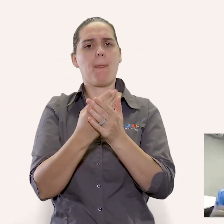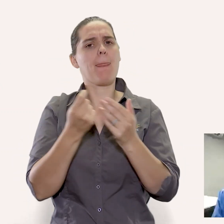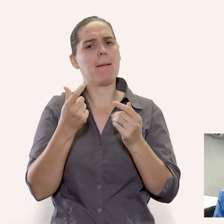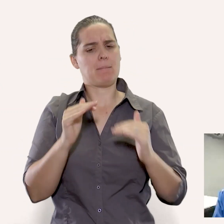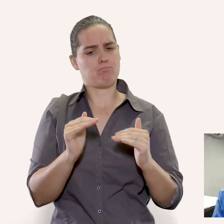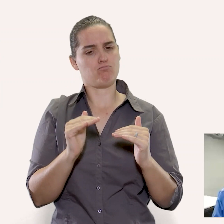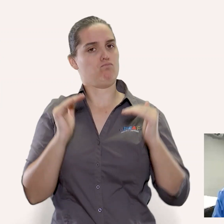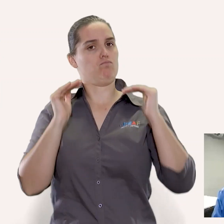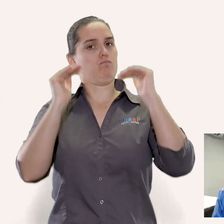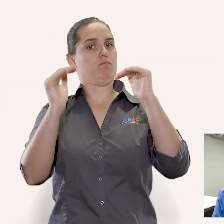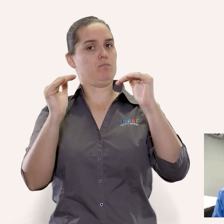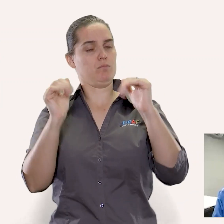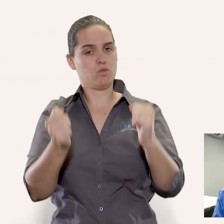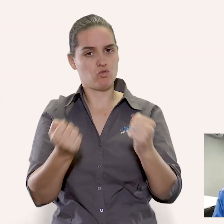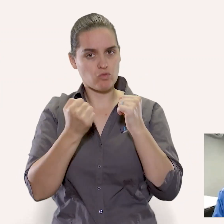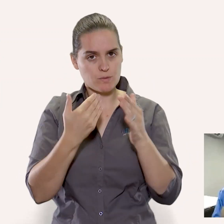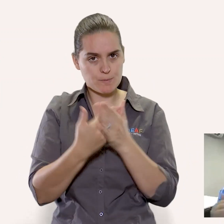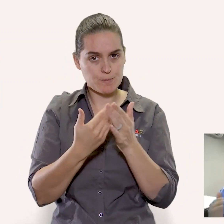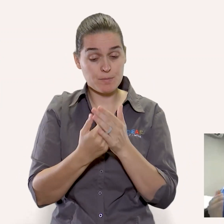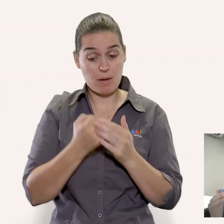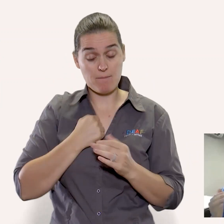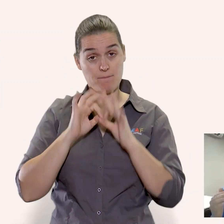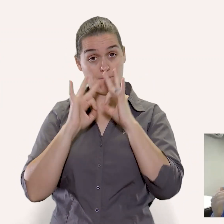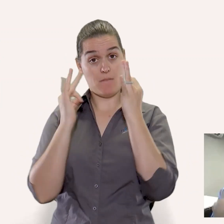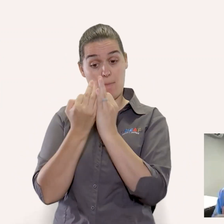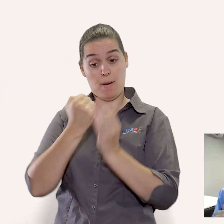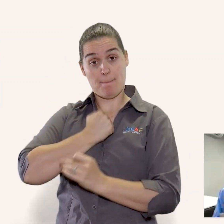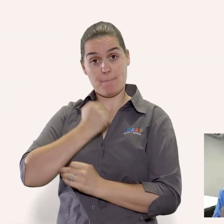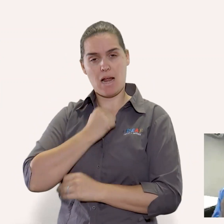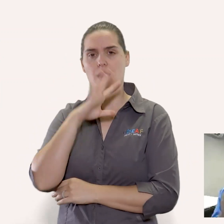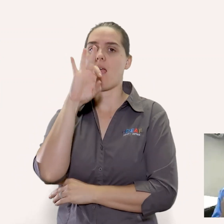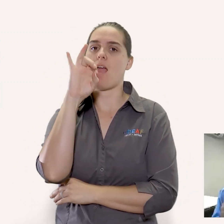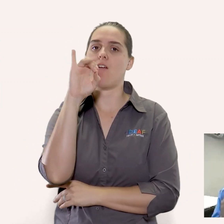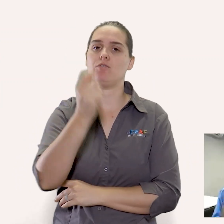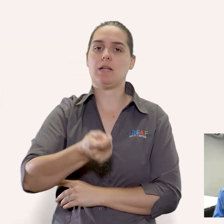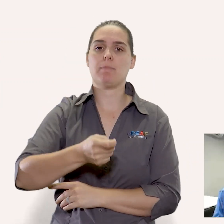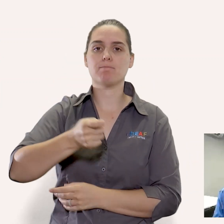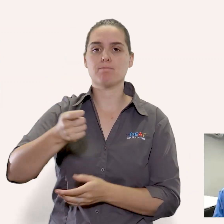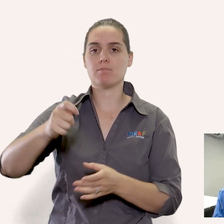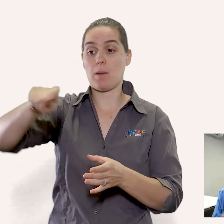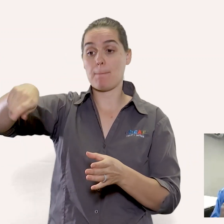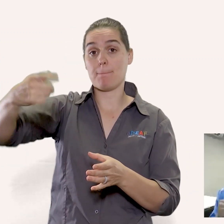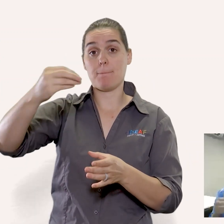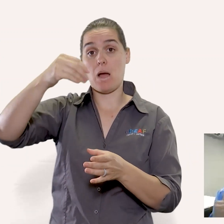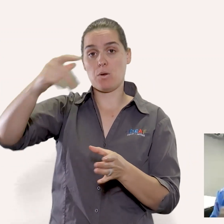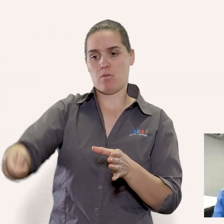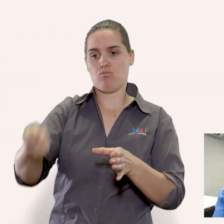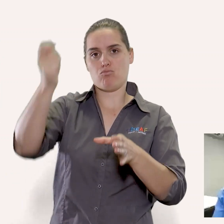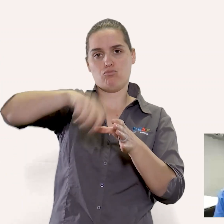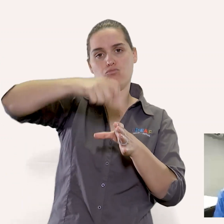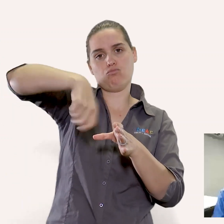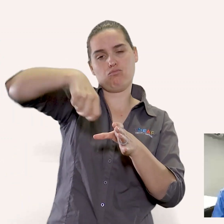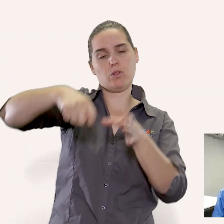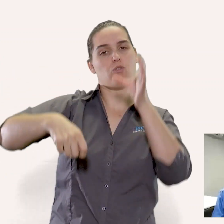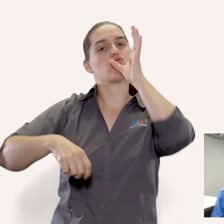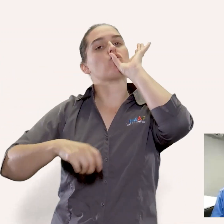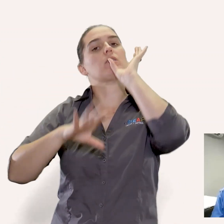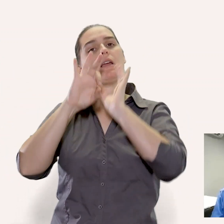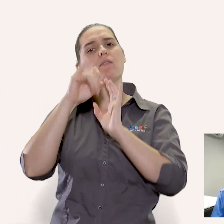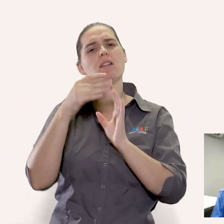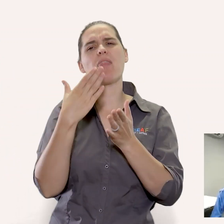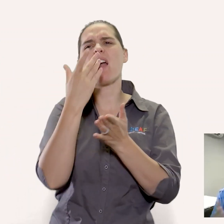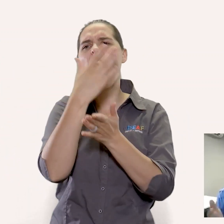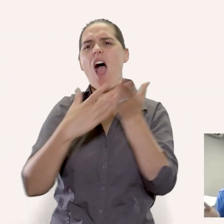another level um so we in my family we take colostrum every single day right through the course of winter